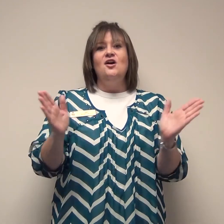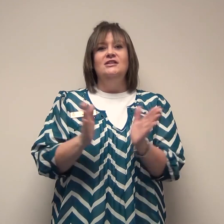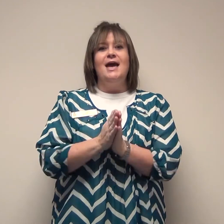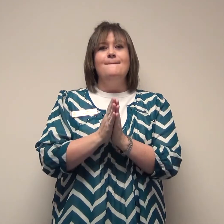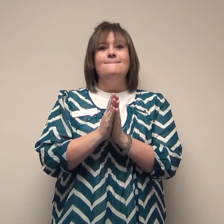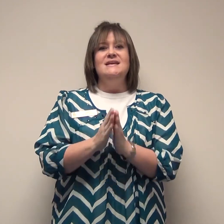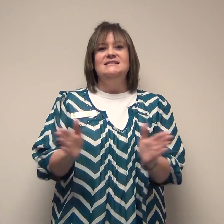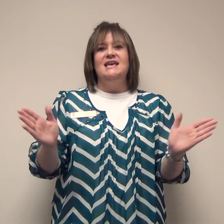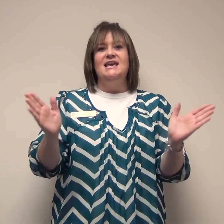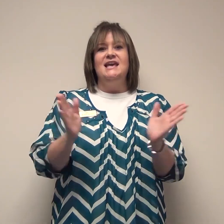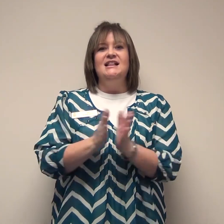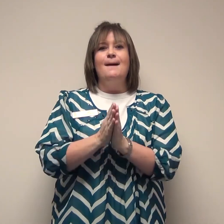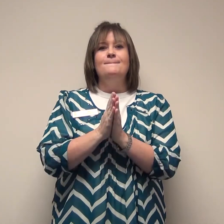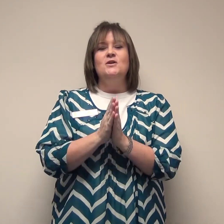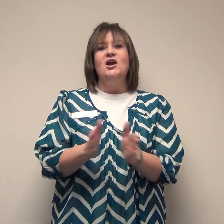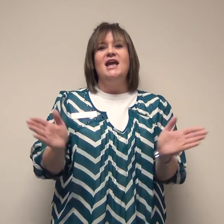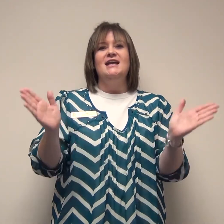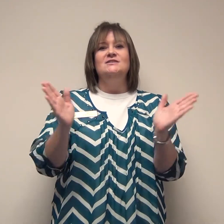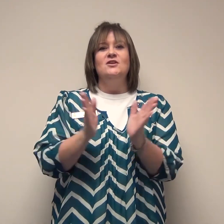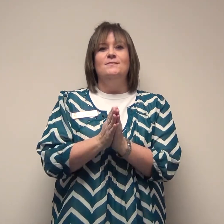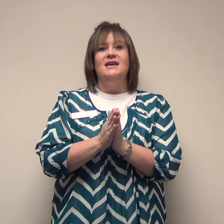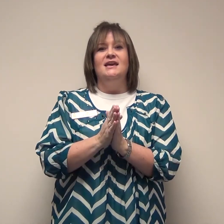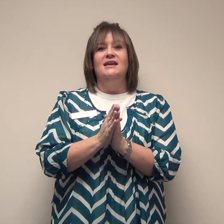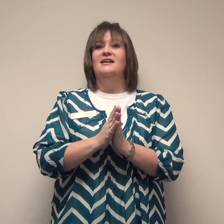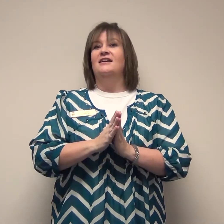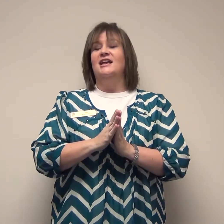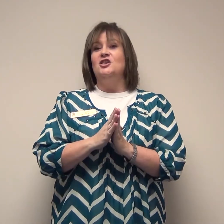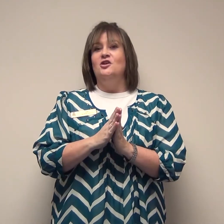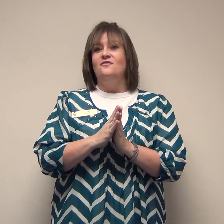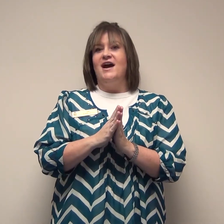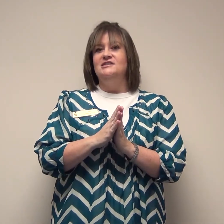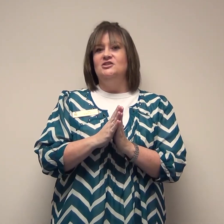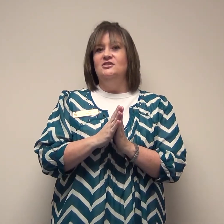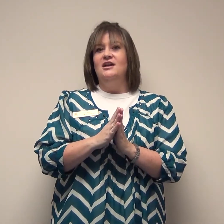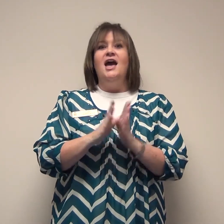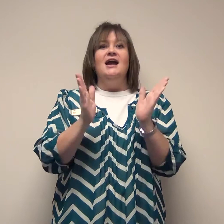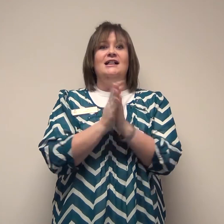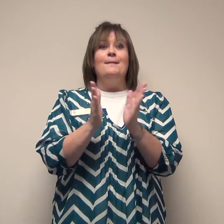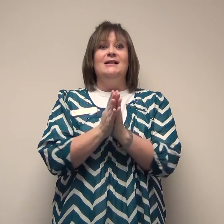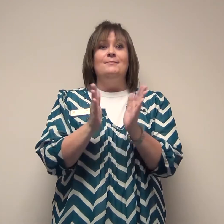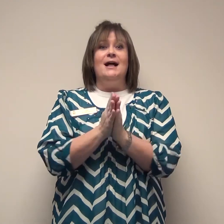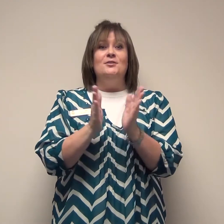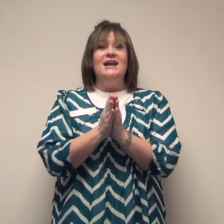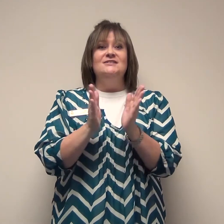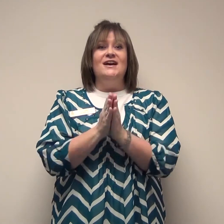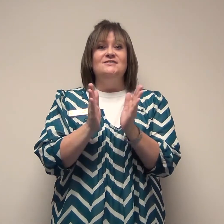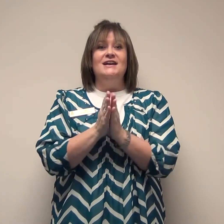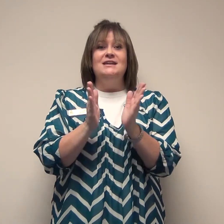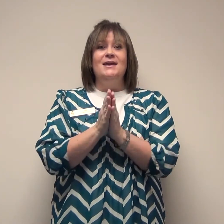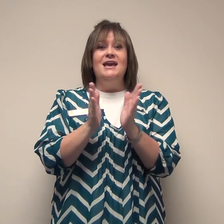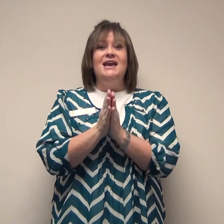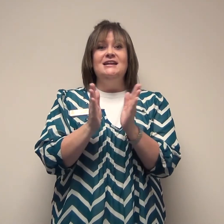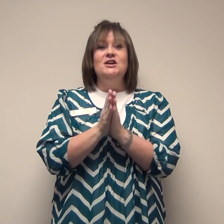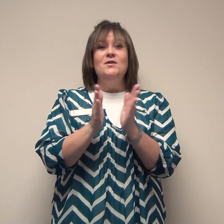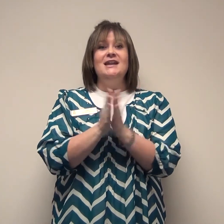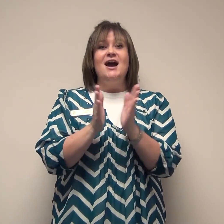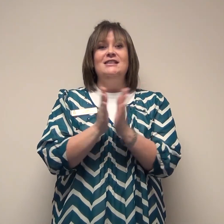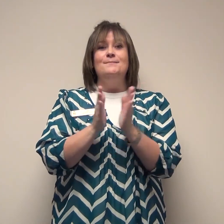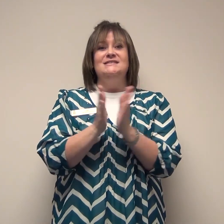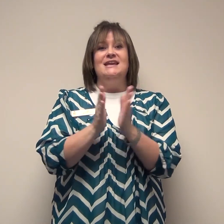let me see. Clap your hands with me. Can you go faster? Clap Clap Clap your hands fast as can be. Do it now let me see.